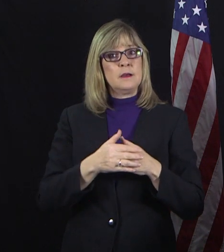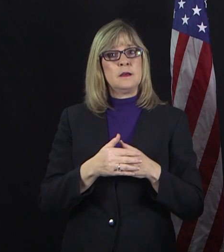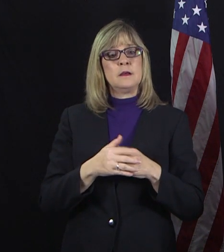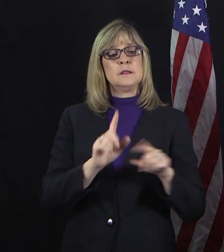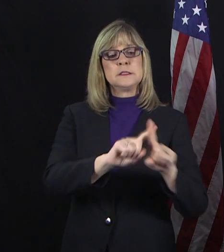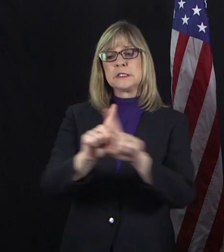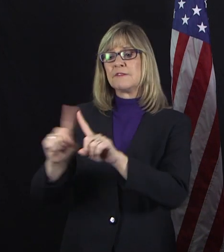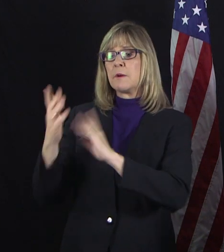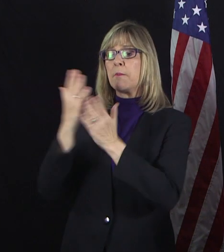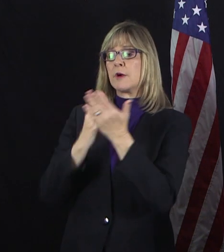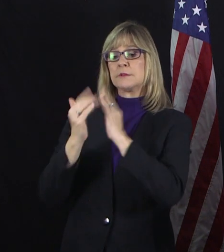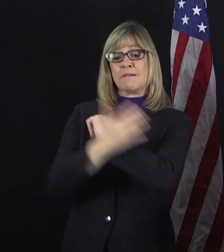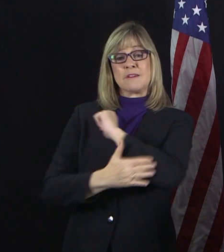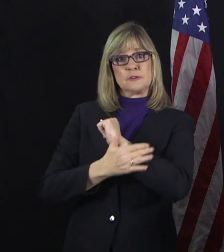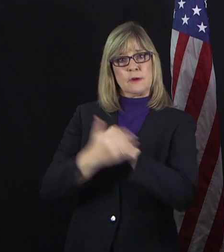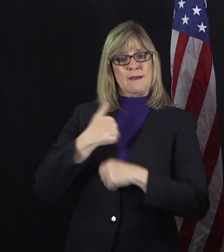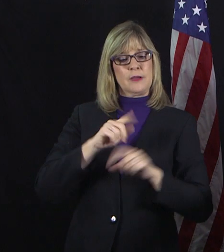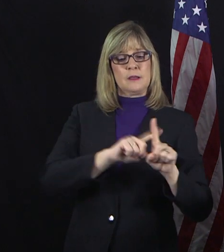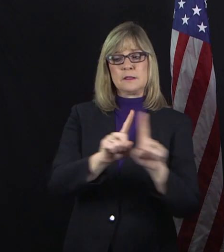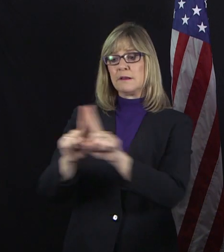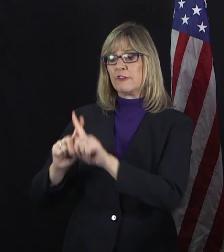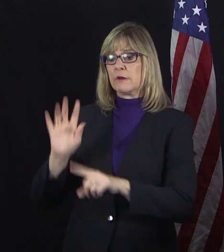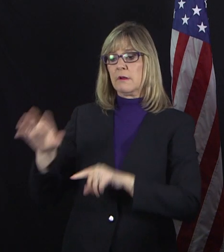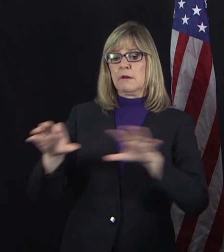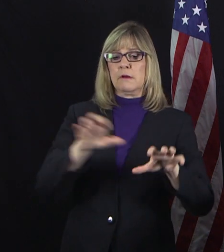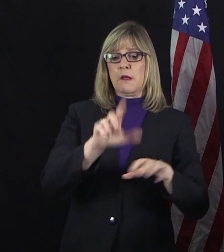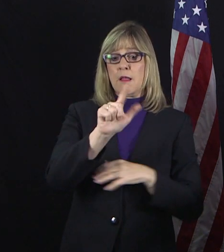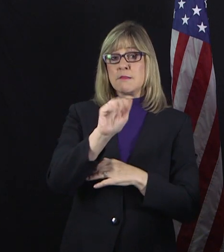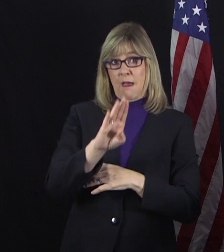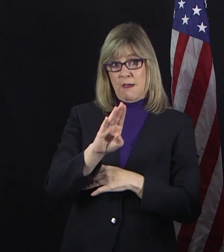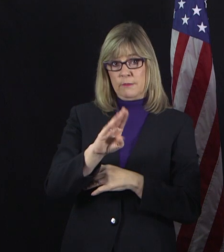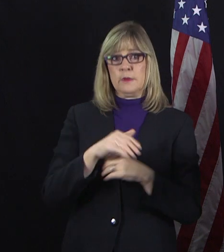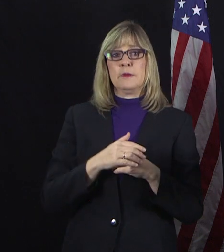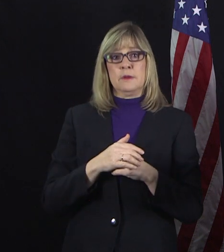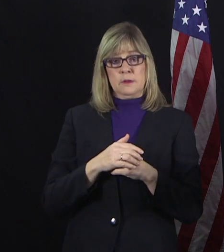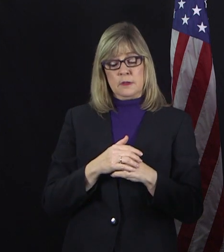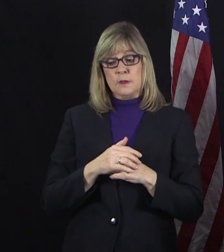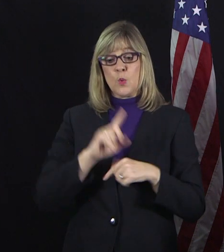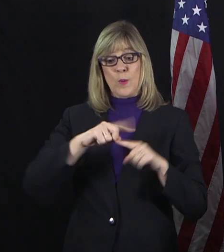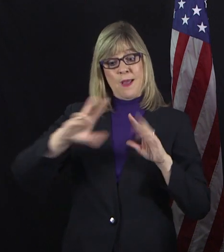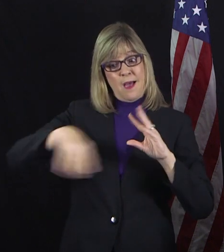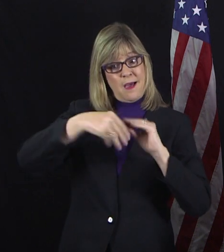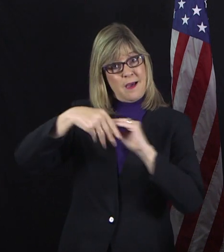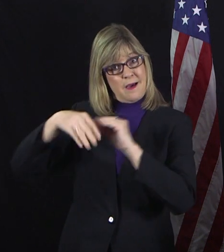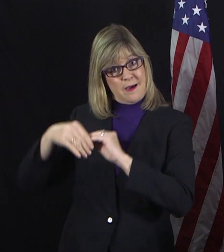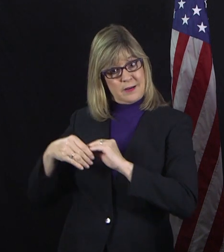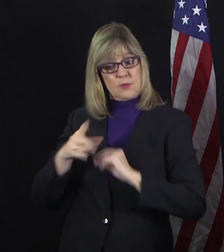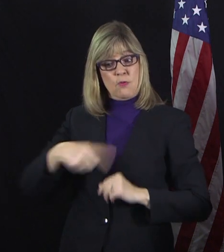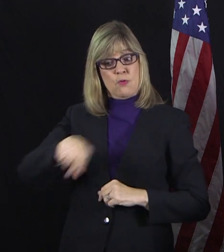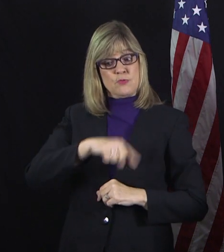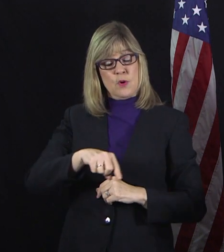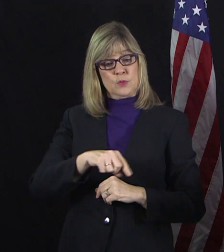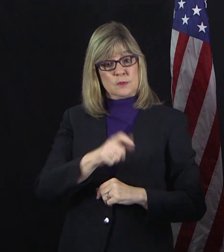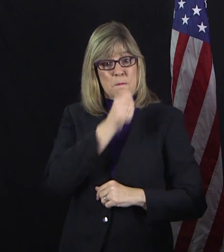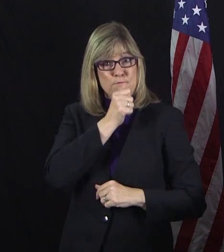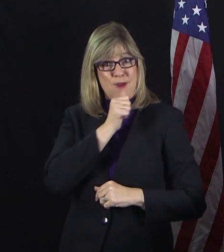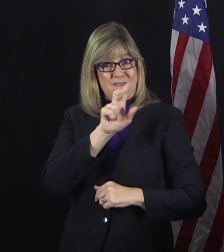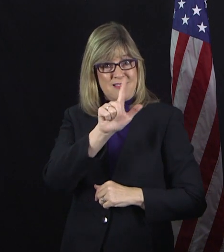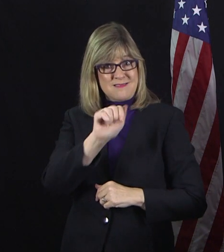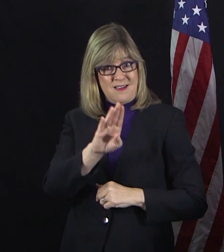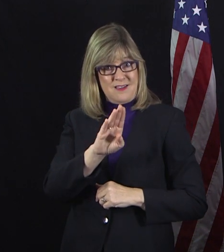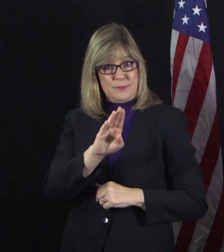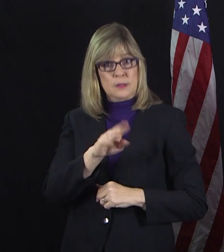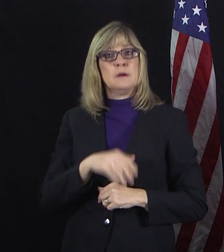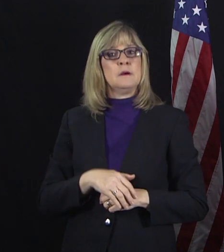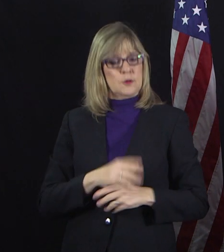the country. And then as the private labs came on time, that came online, then what happened was there were a lot of tests that